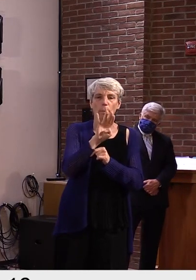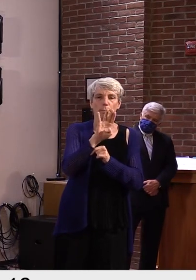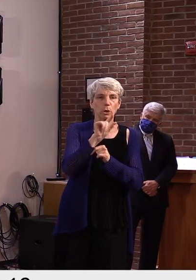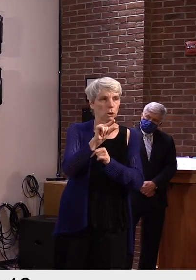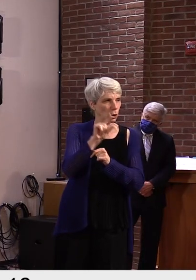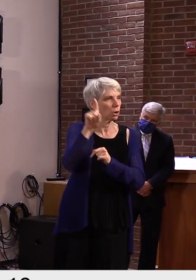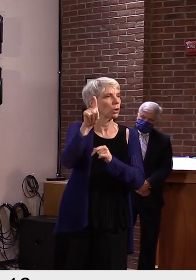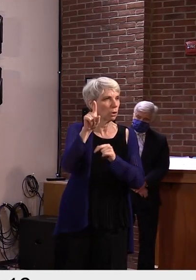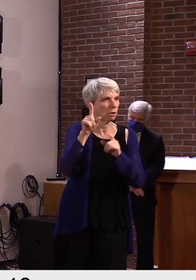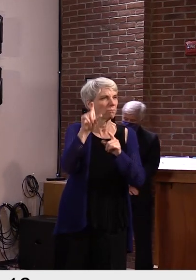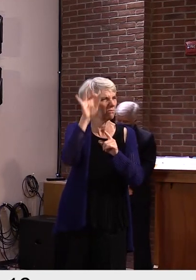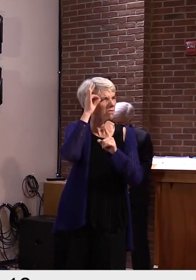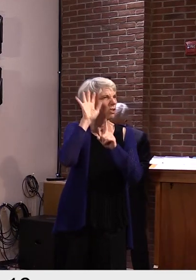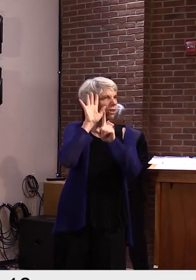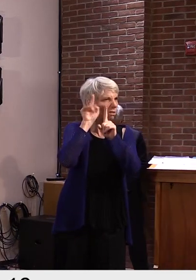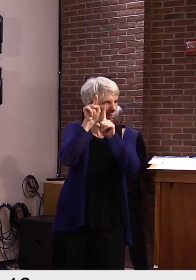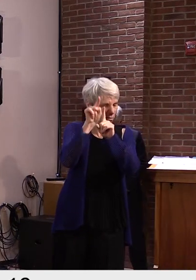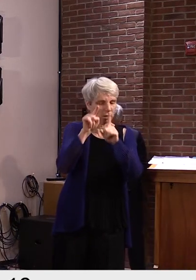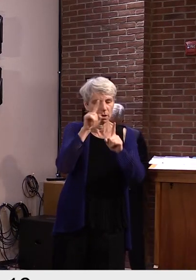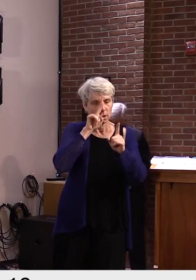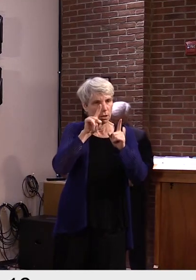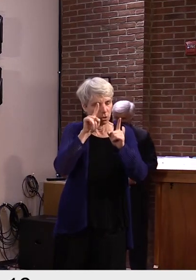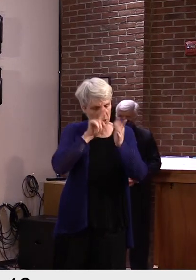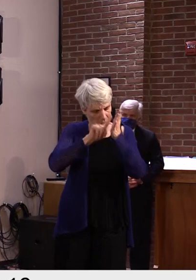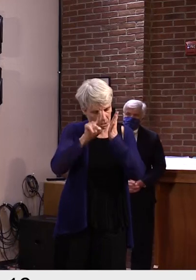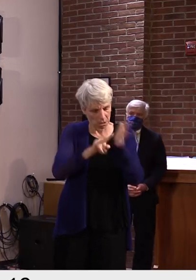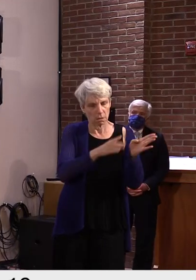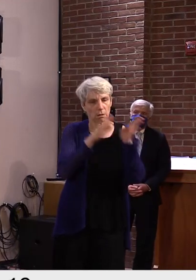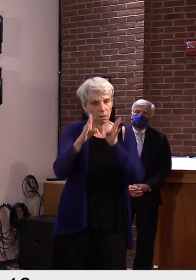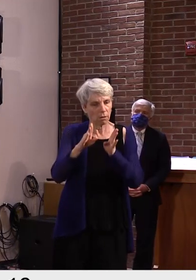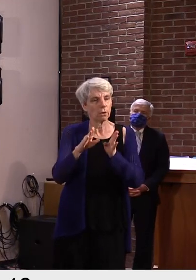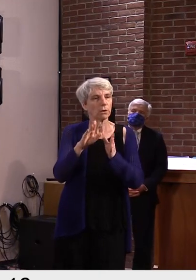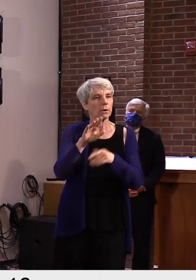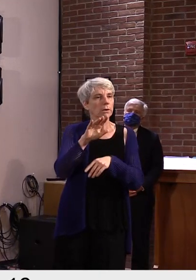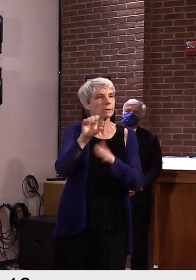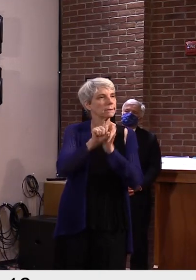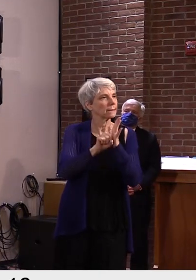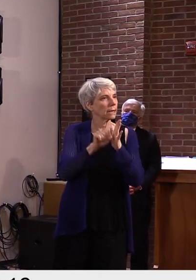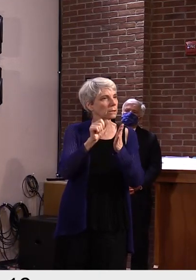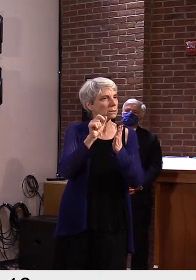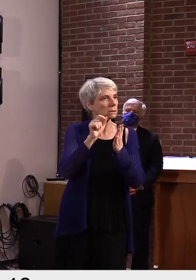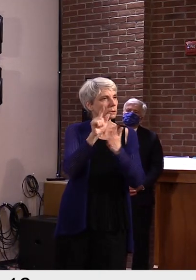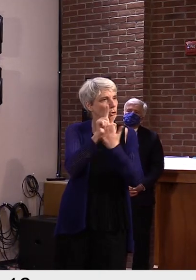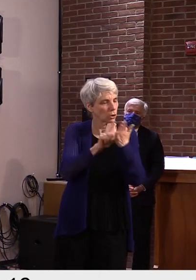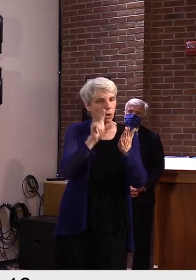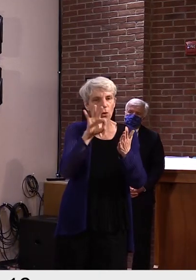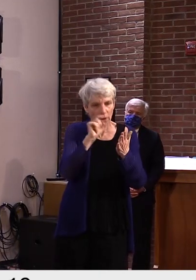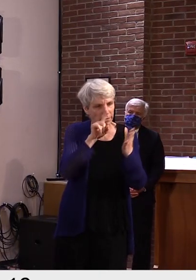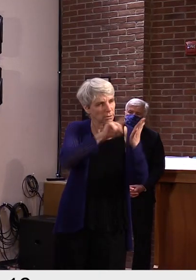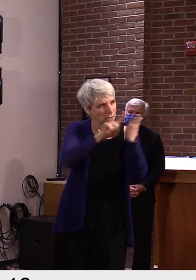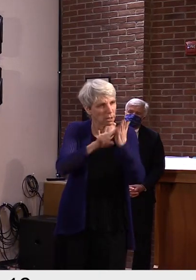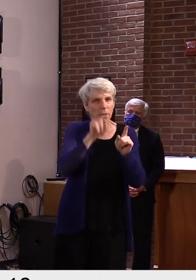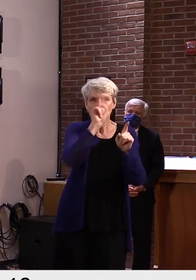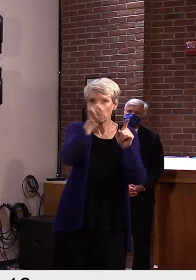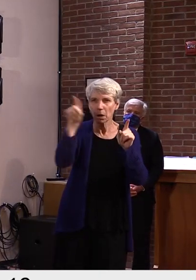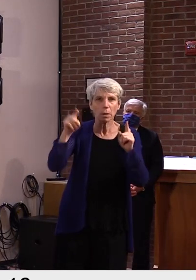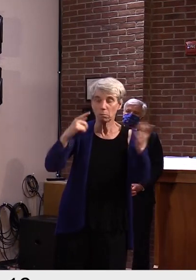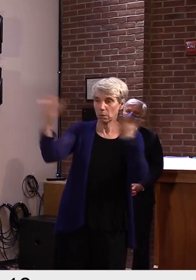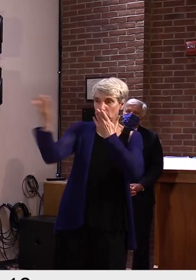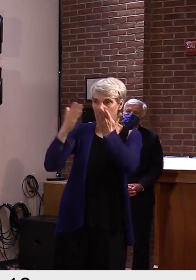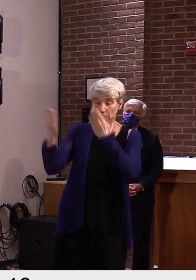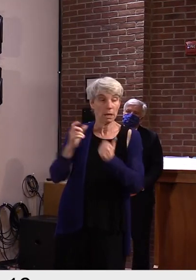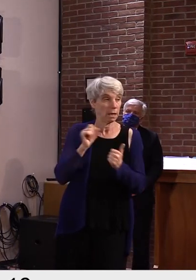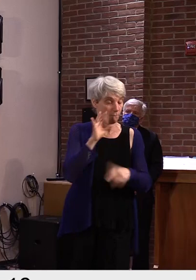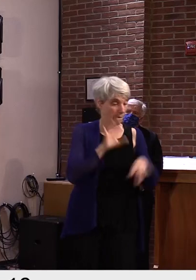the U.S. Attorney's Office. Certainly, if we ever found anything that would give us concern, we would have quickly turned that over to the U.S.